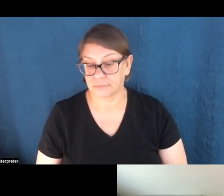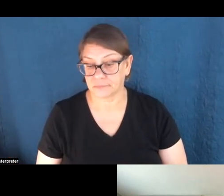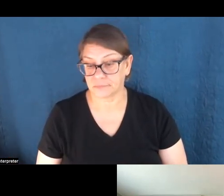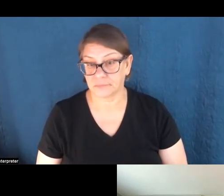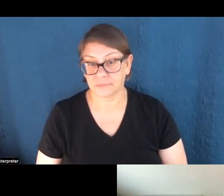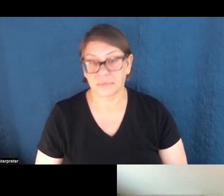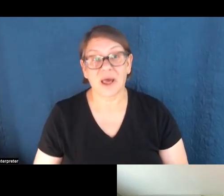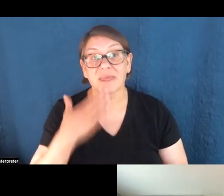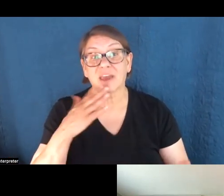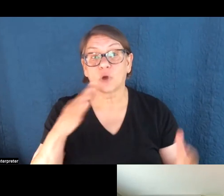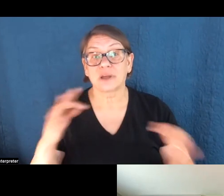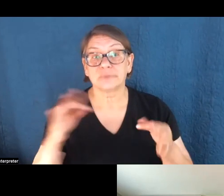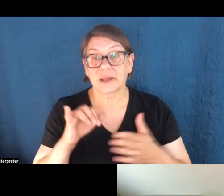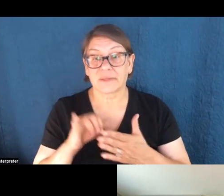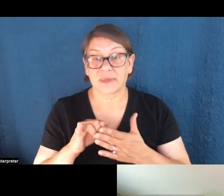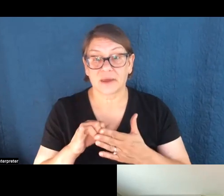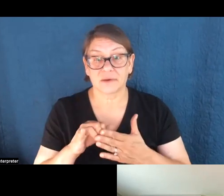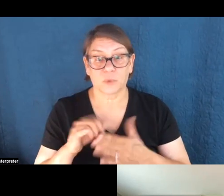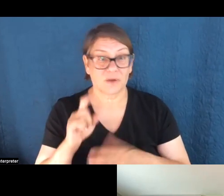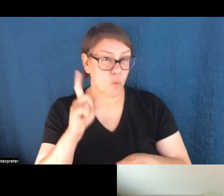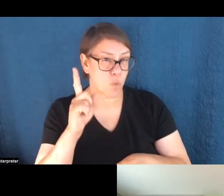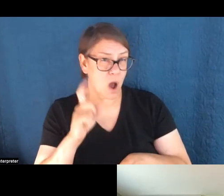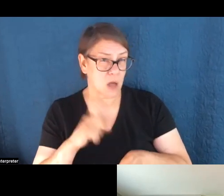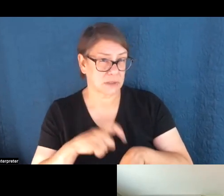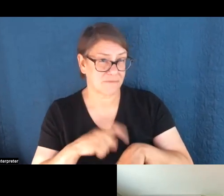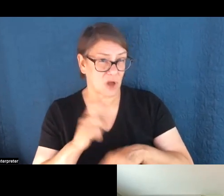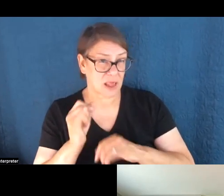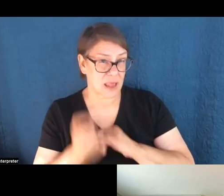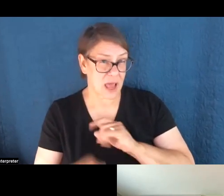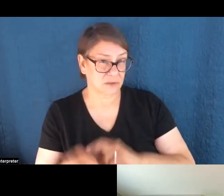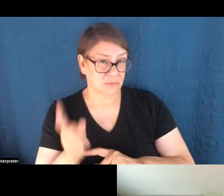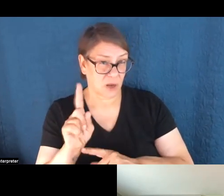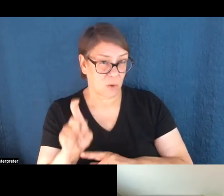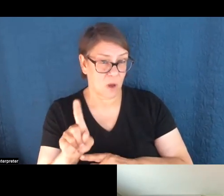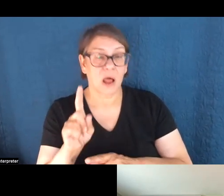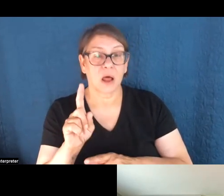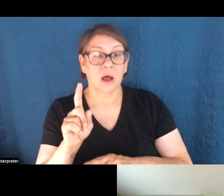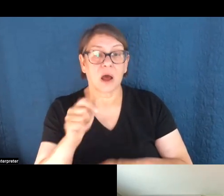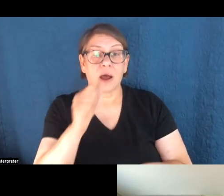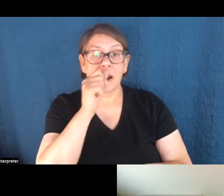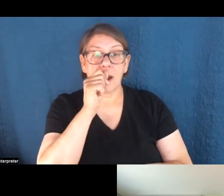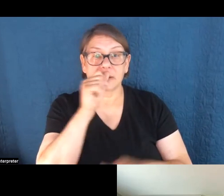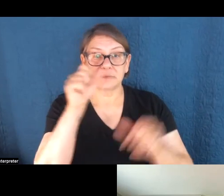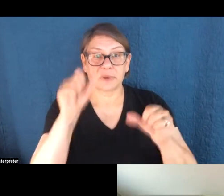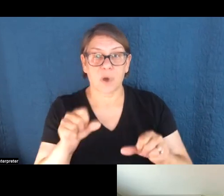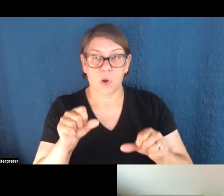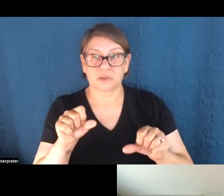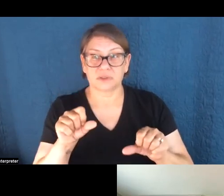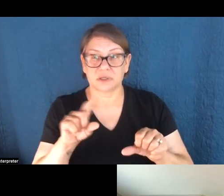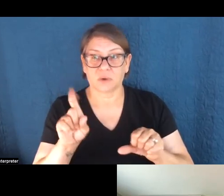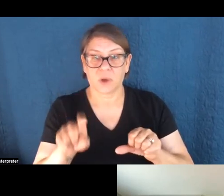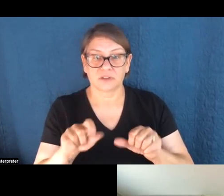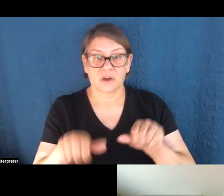you for explaining that. Um, uh, we have time for one last question and this is an anonymously posed question, um,